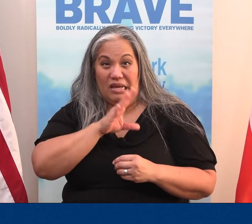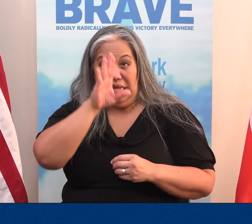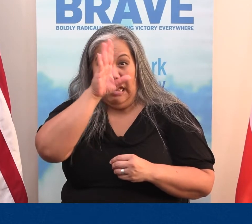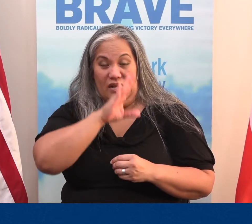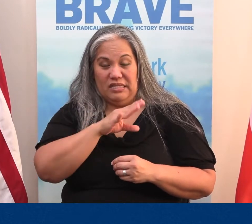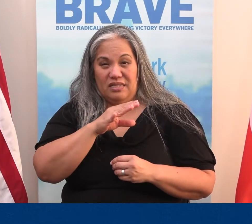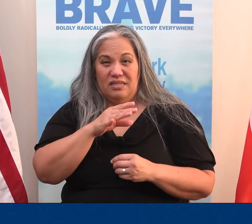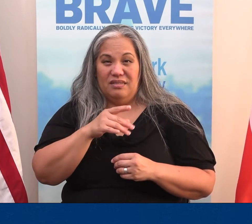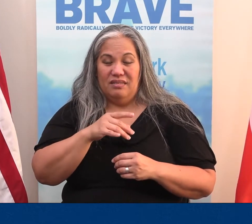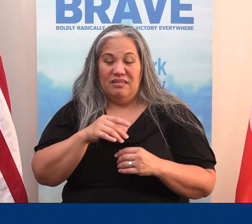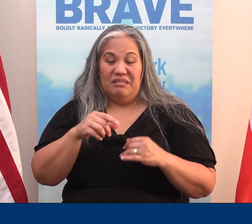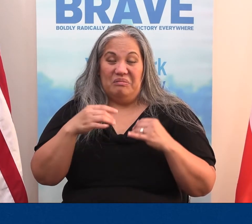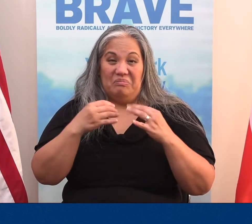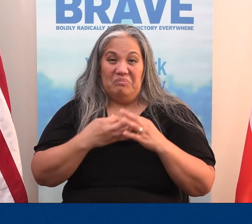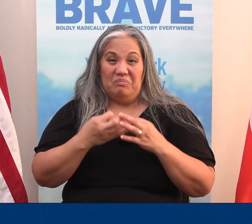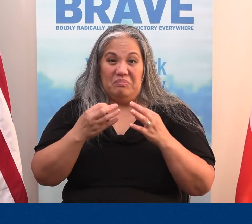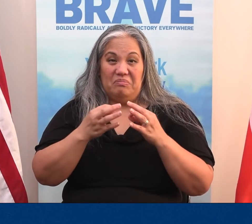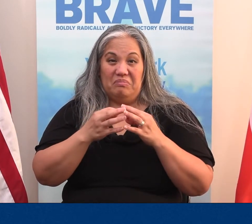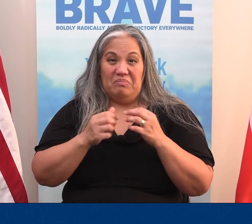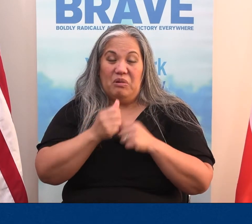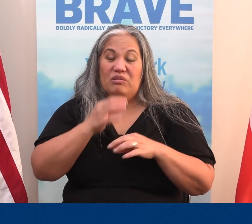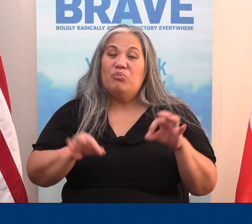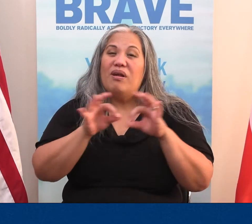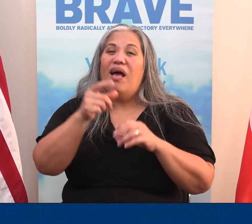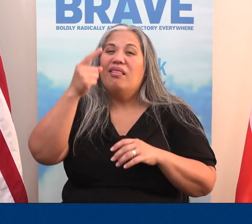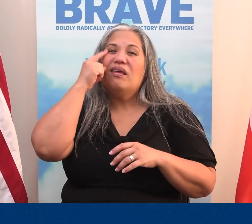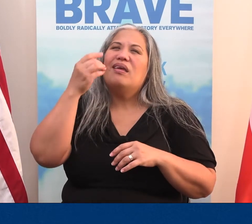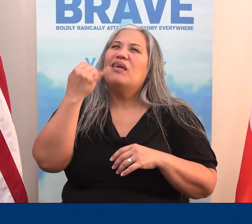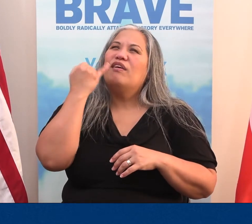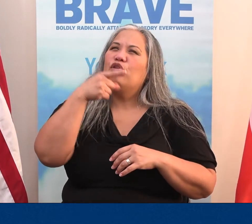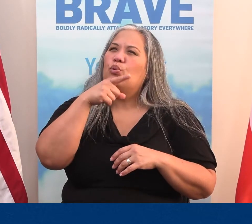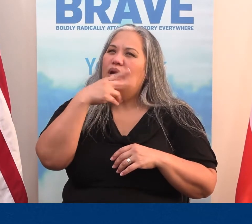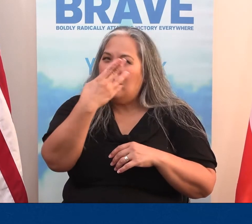Bottom line, I guess, would be like if you were in high school